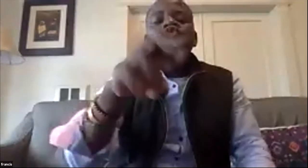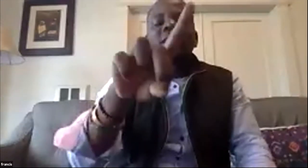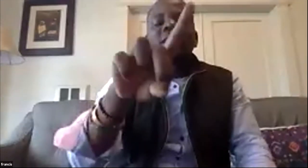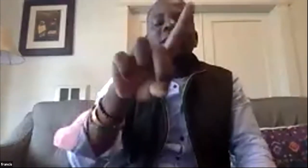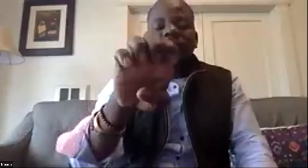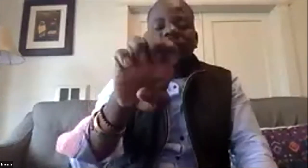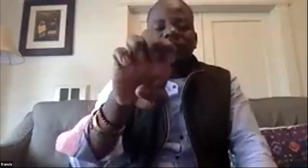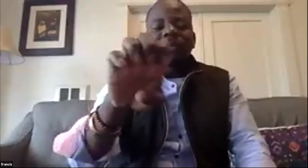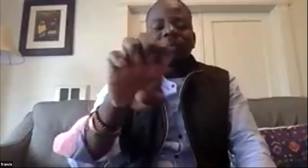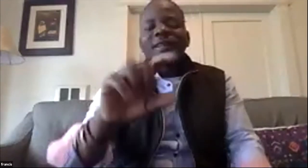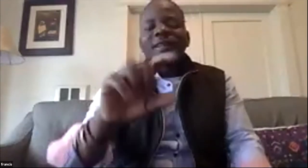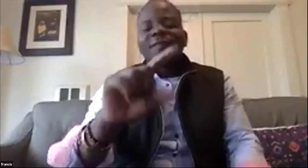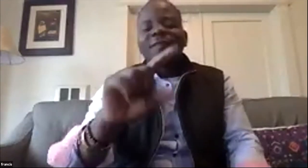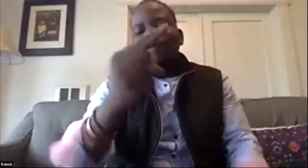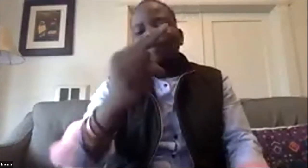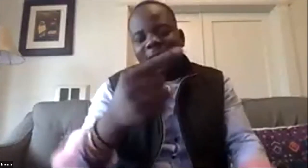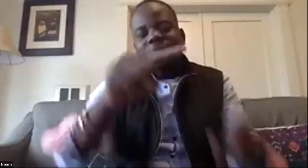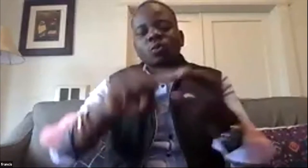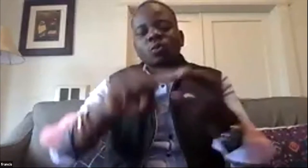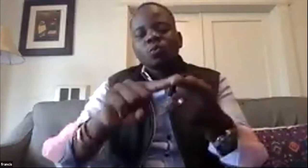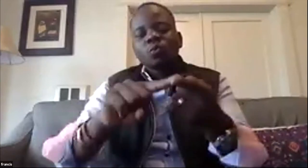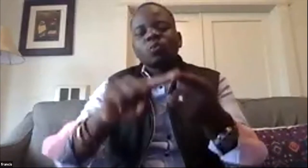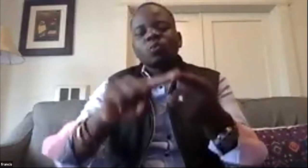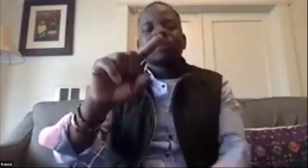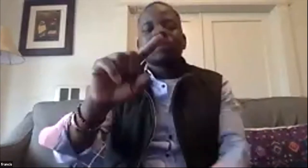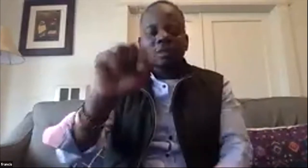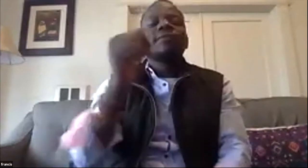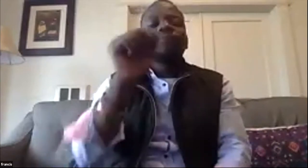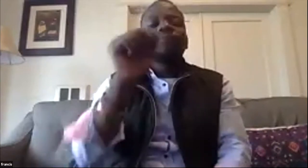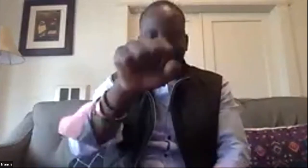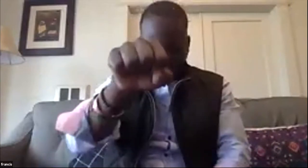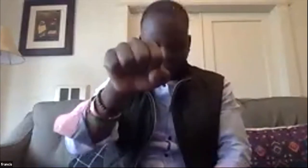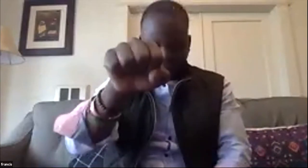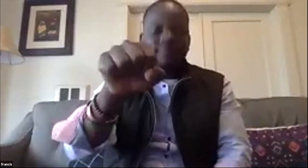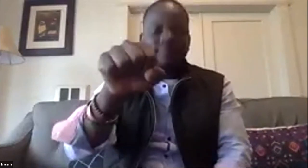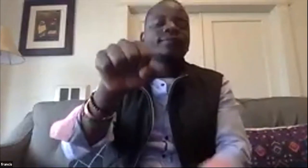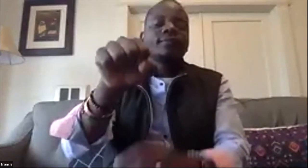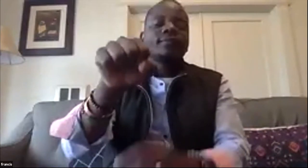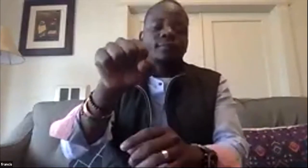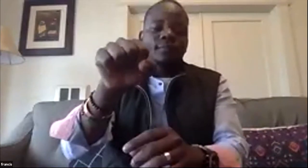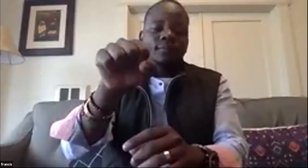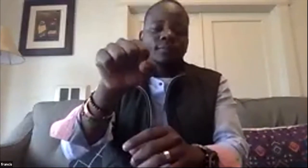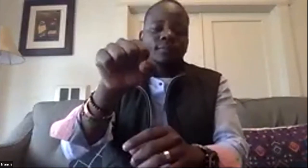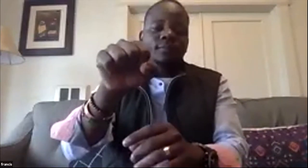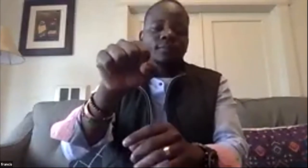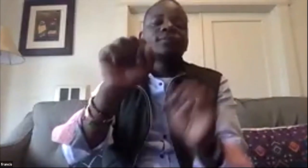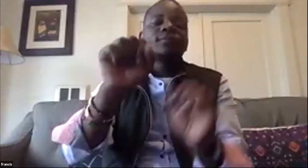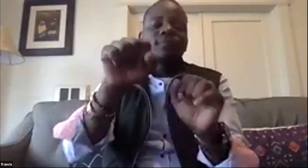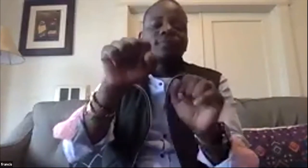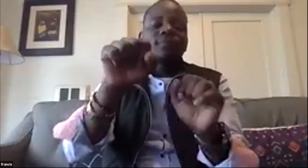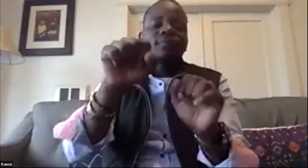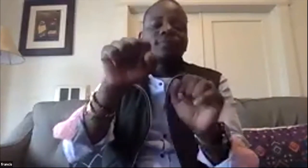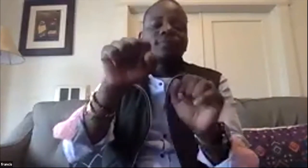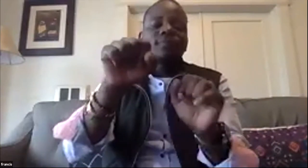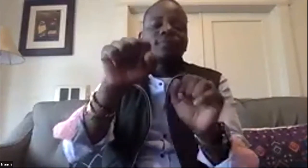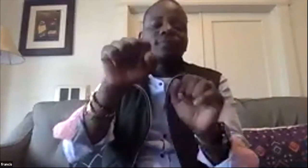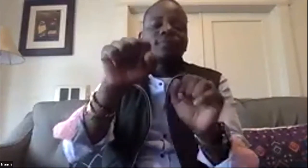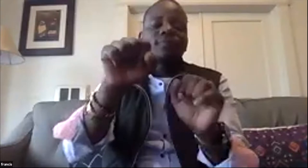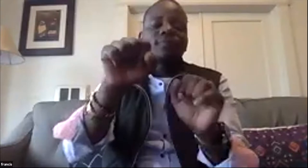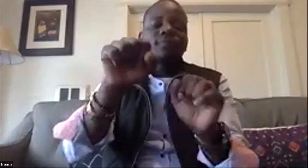the grade so now zambia the grade is to seventh grade only and we want to expand so that they have it